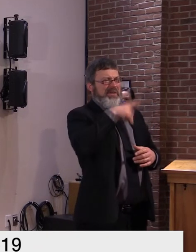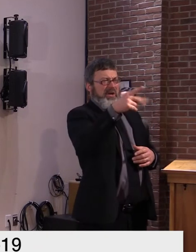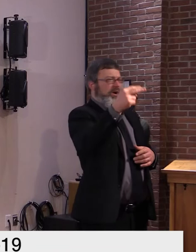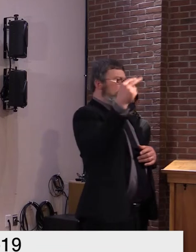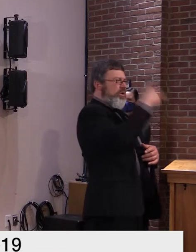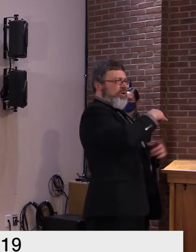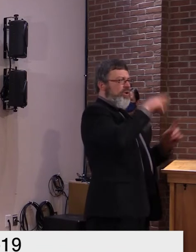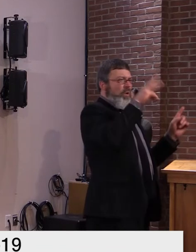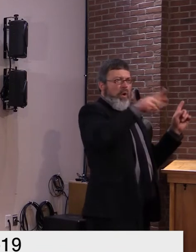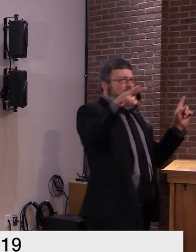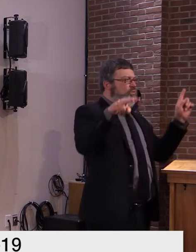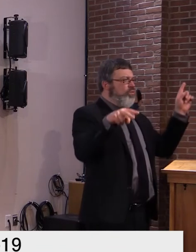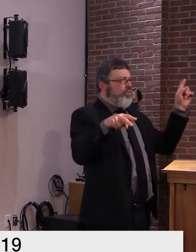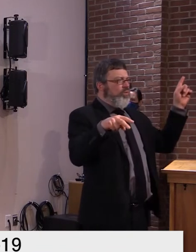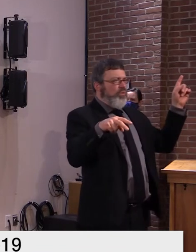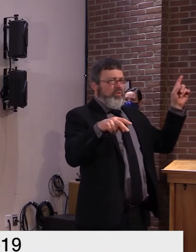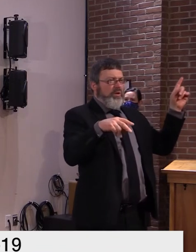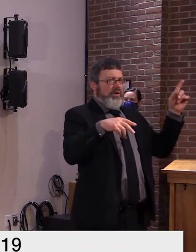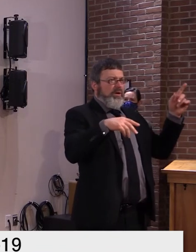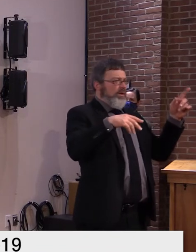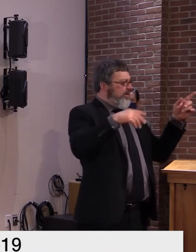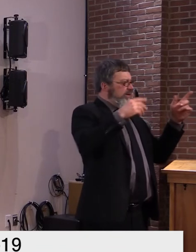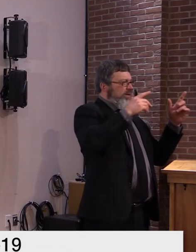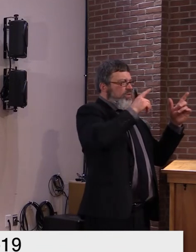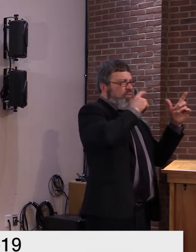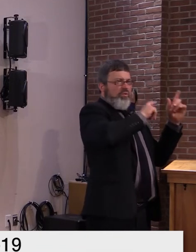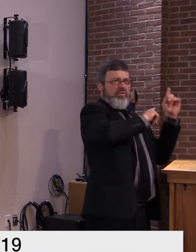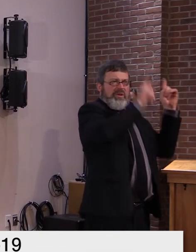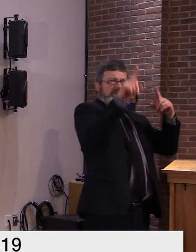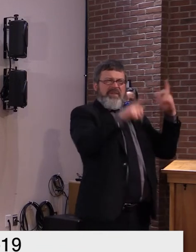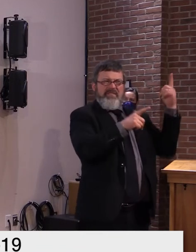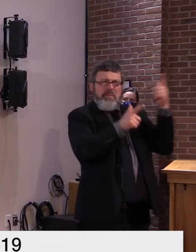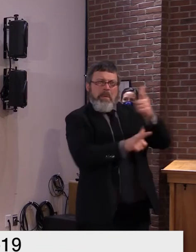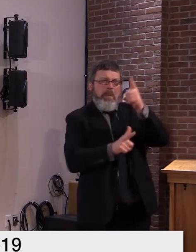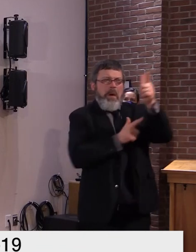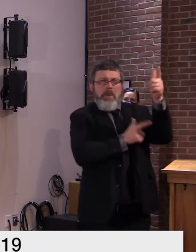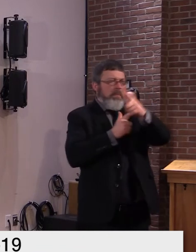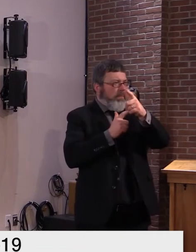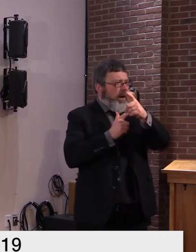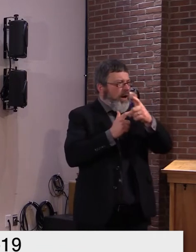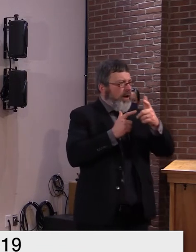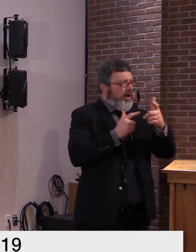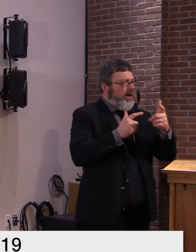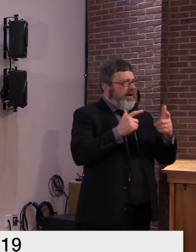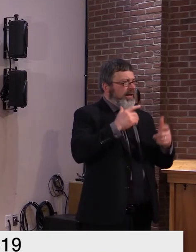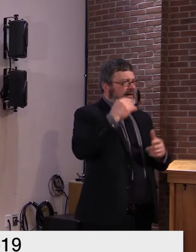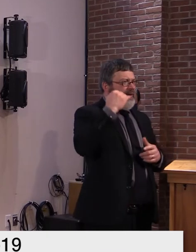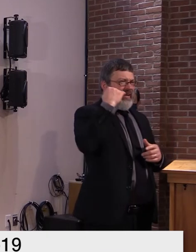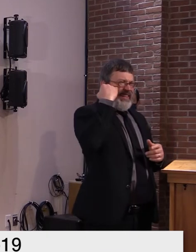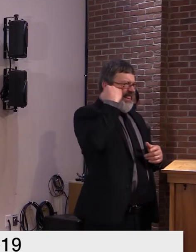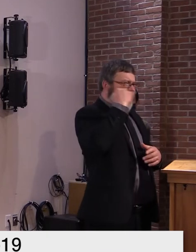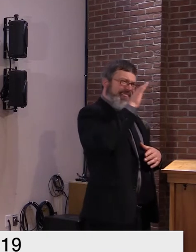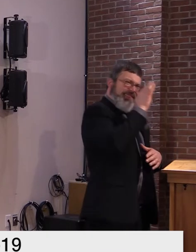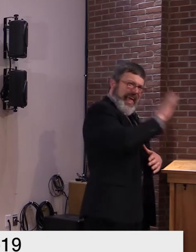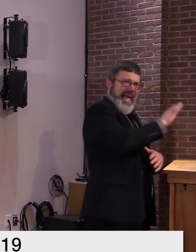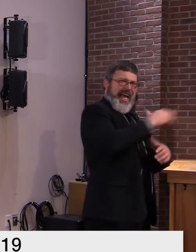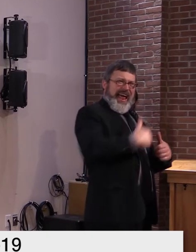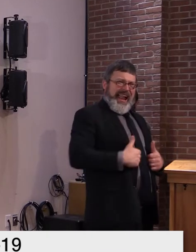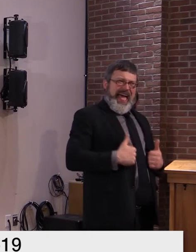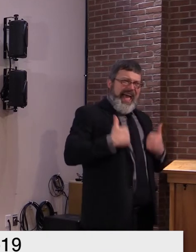and others who have served in public service, the sacrifices they made for us, this is just